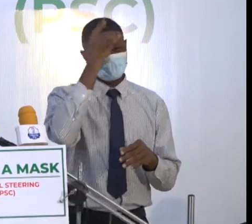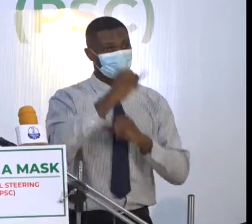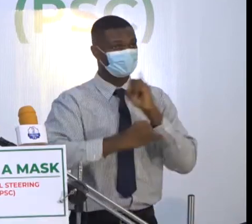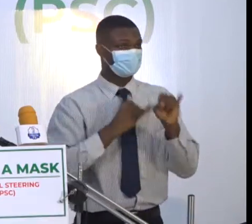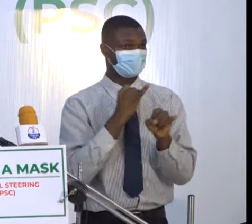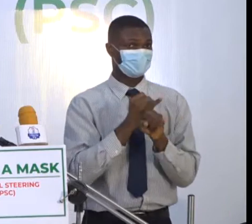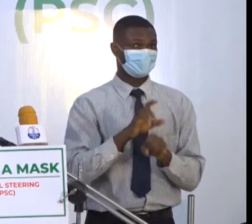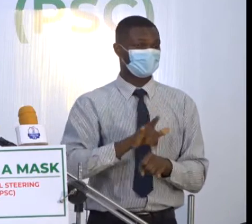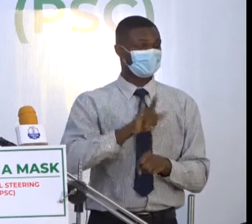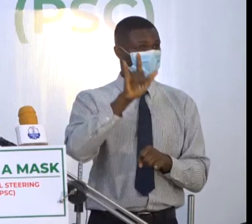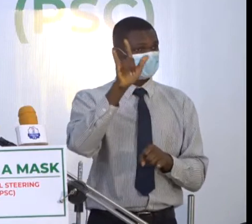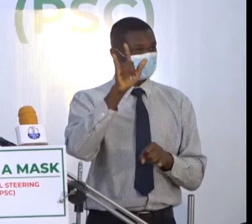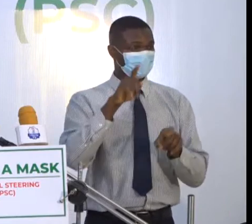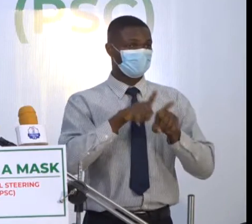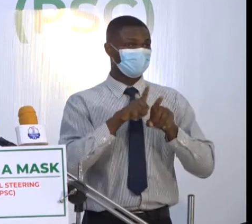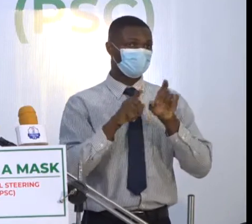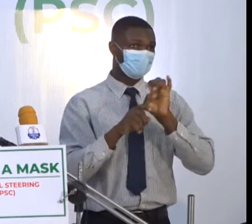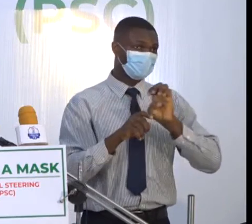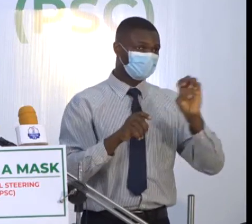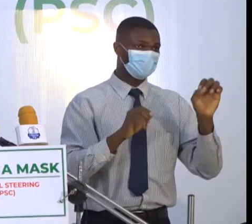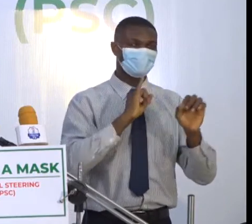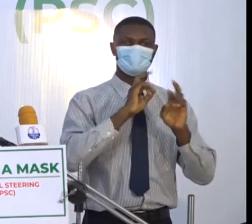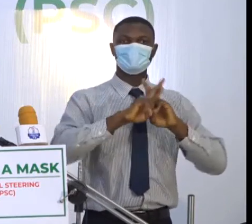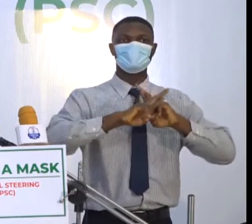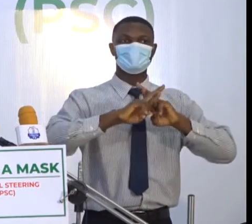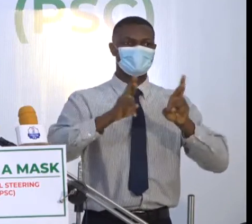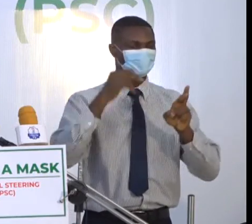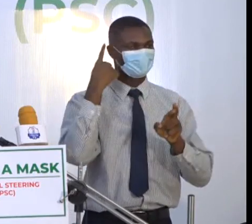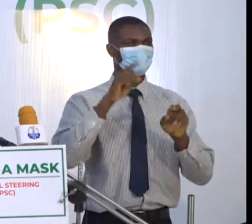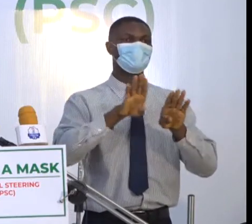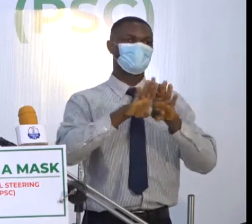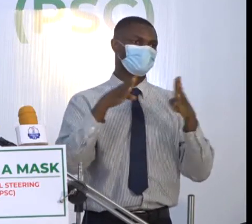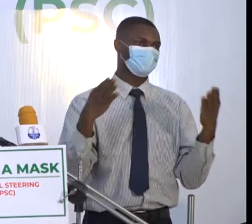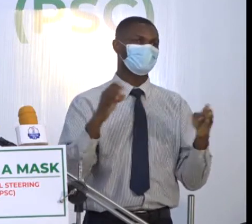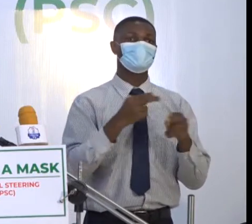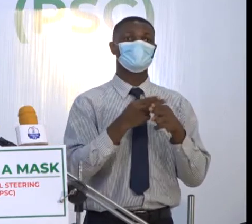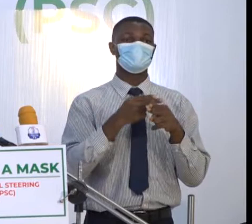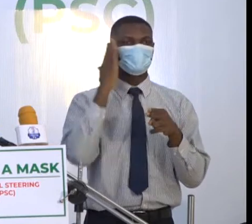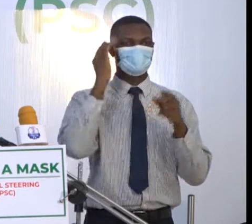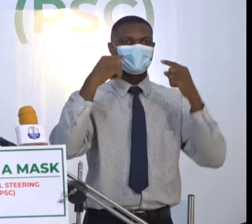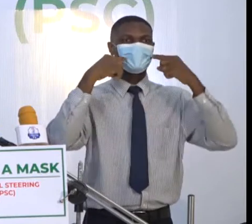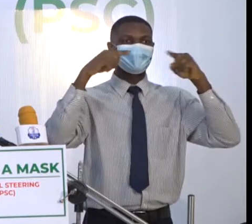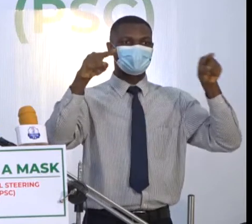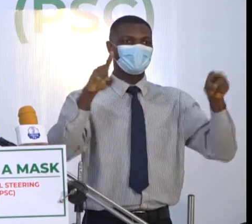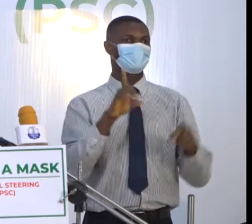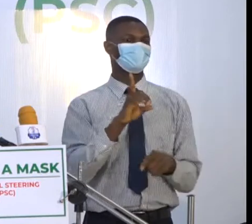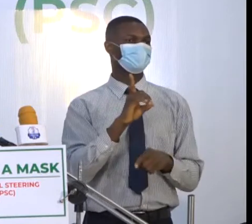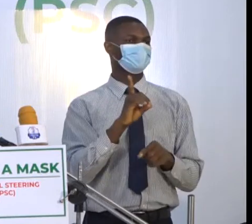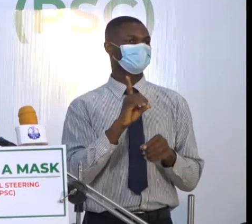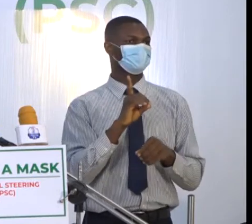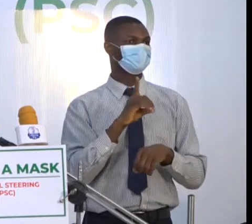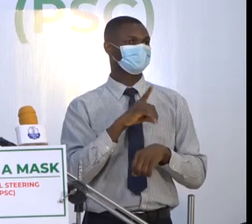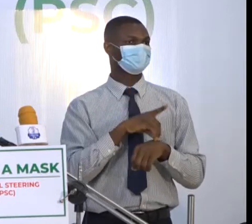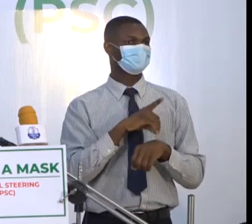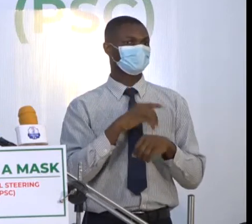Inugu is ready for reopening. A date will be announced in due course after a few logistic issues are